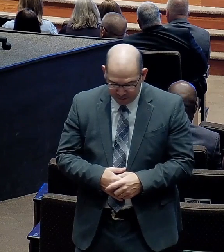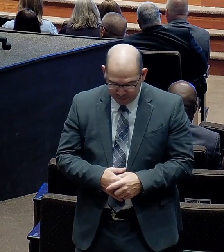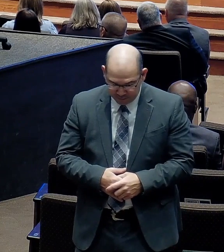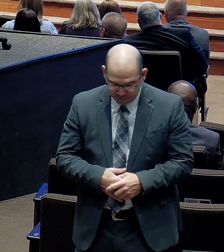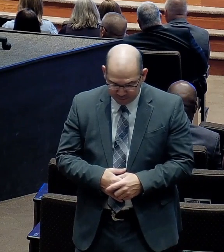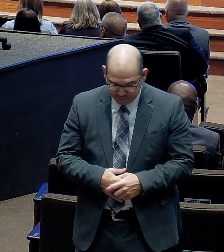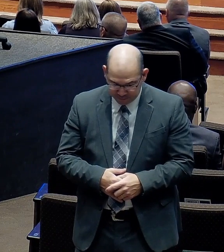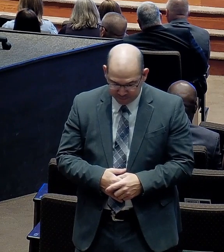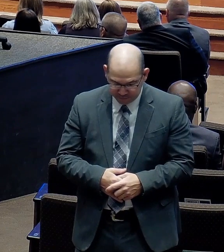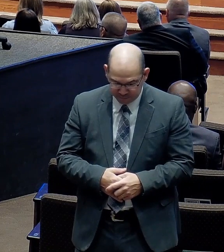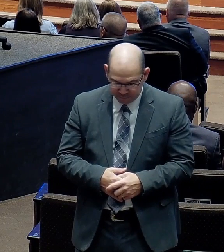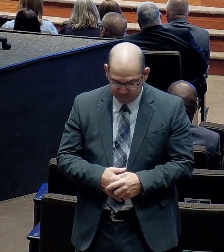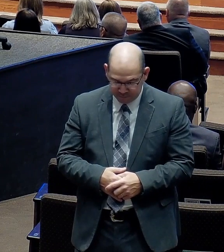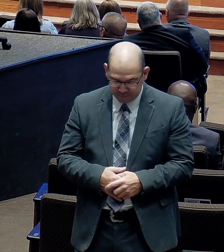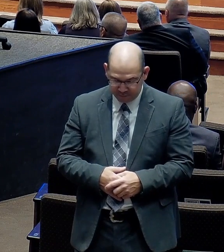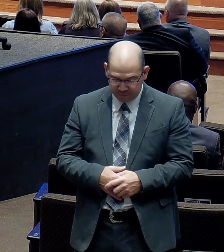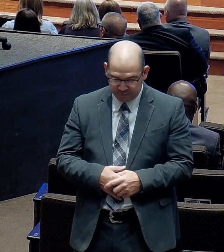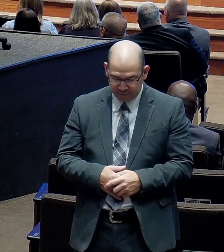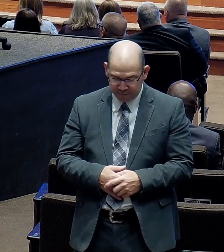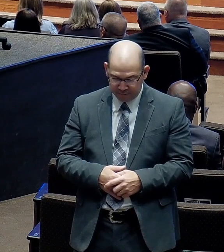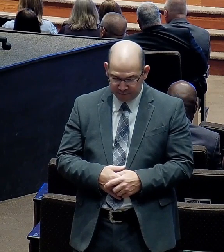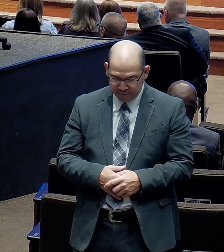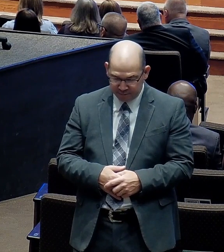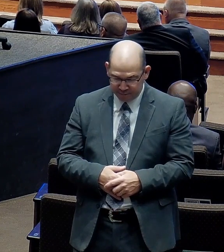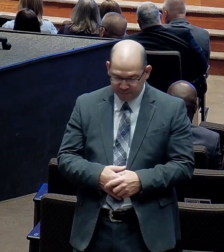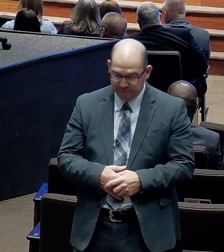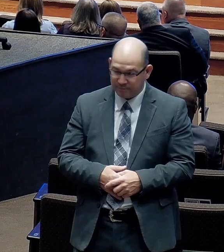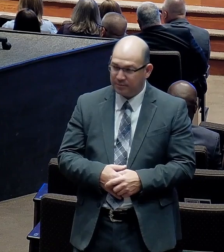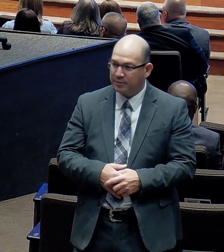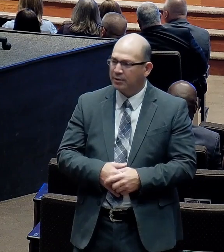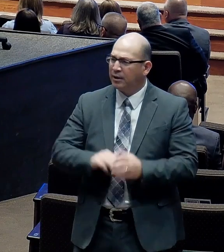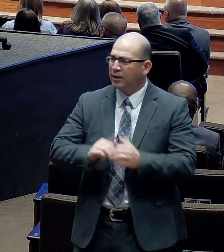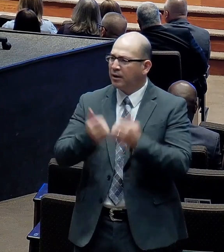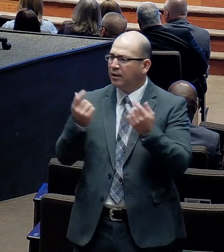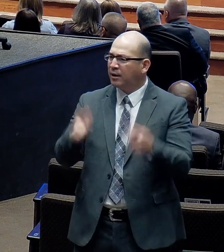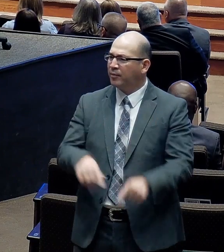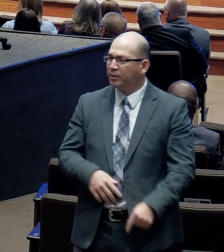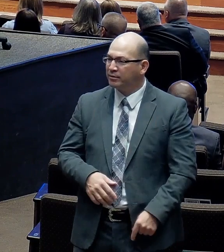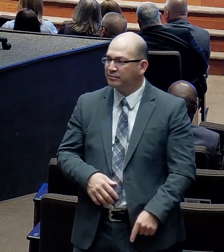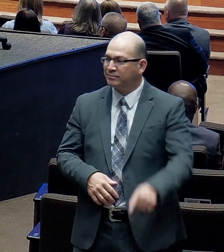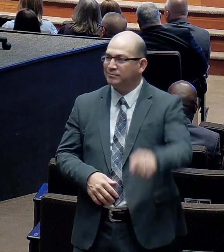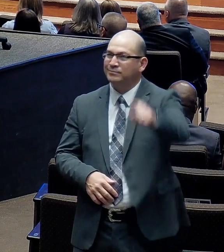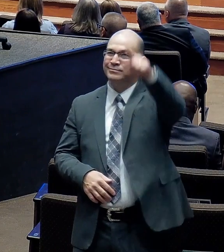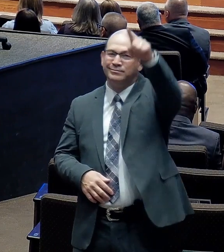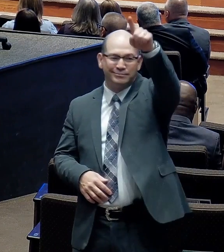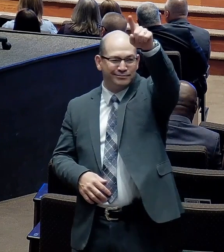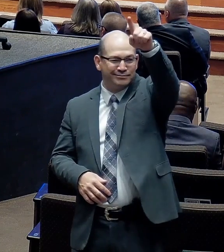The world. Had done great things. For us.